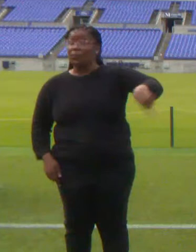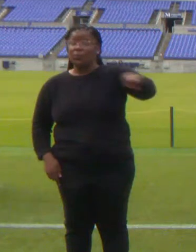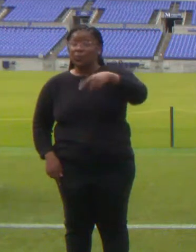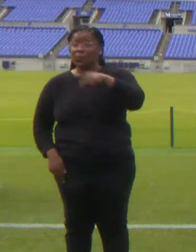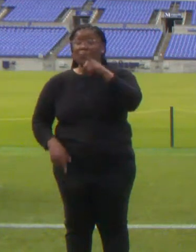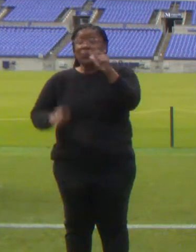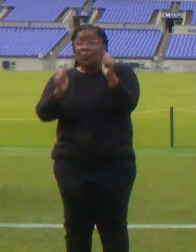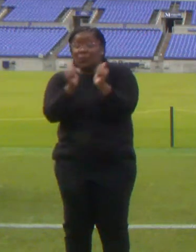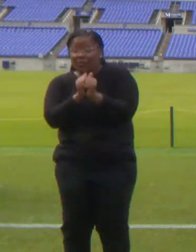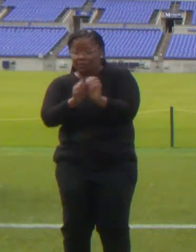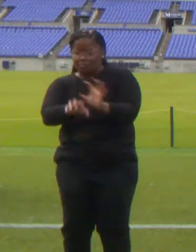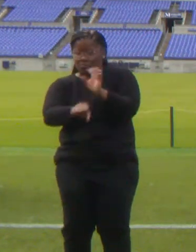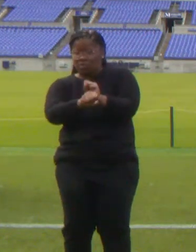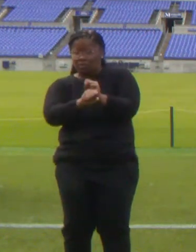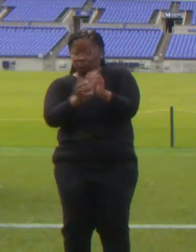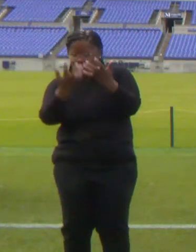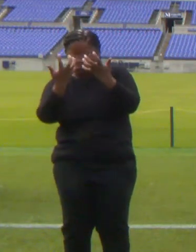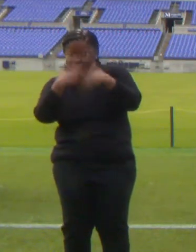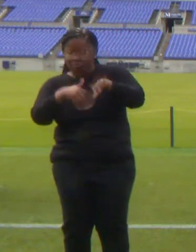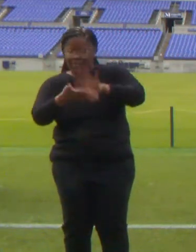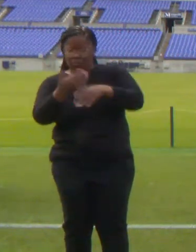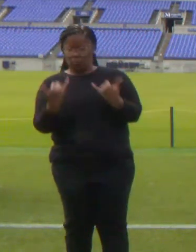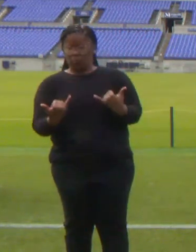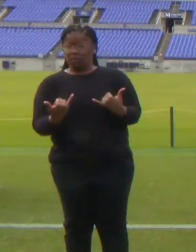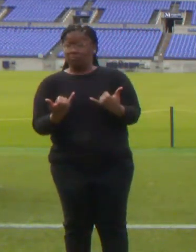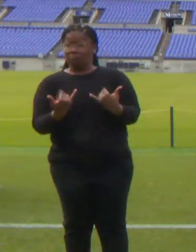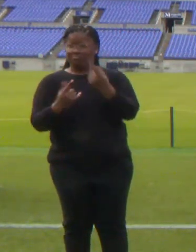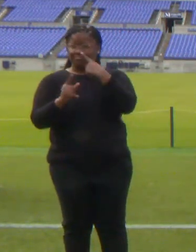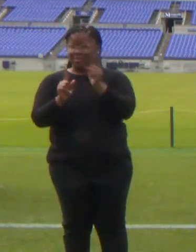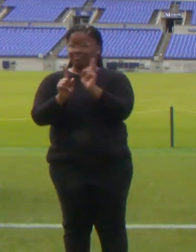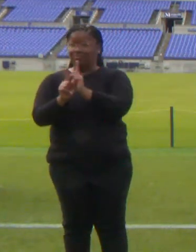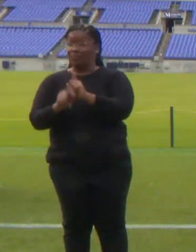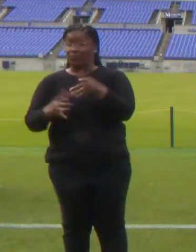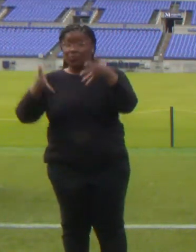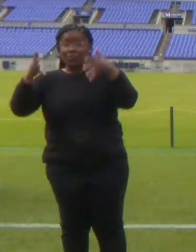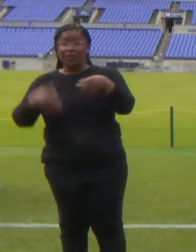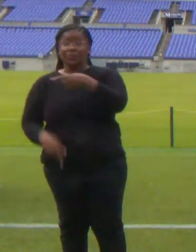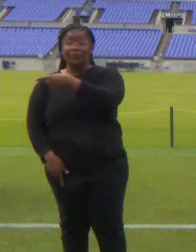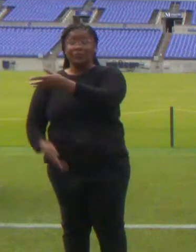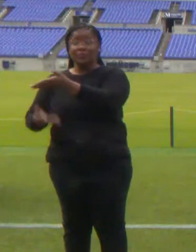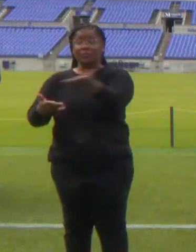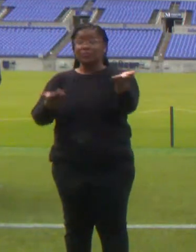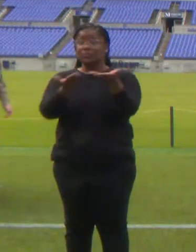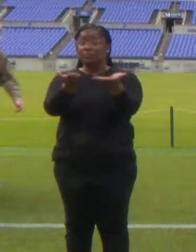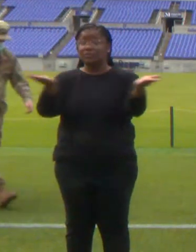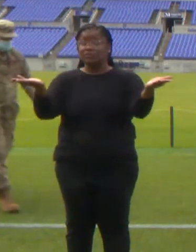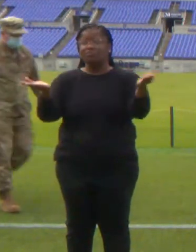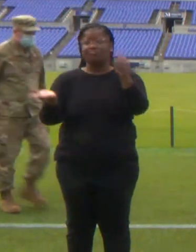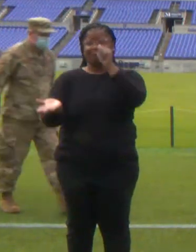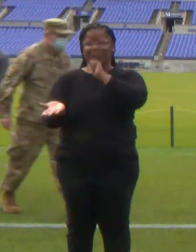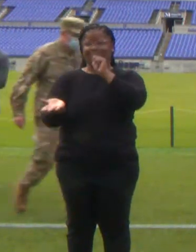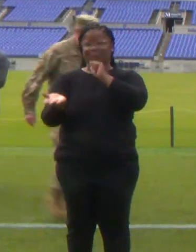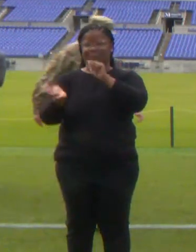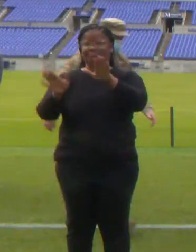appointments scheduled today. If the rest of you wouldn't mind just standing fast at your current position.